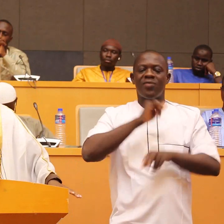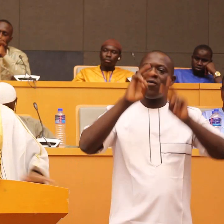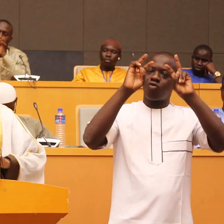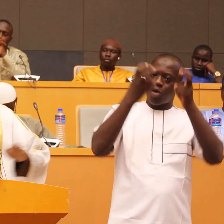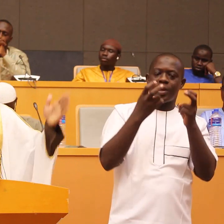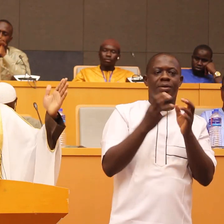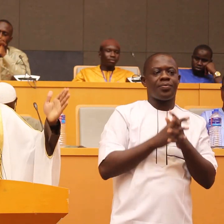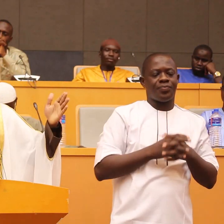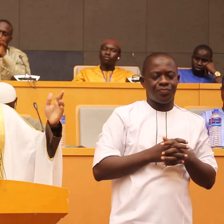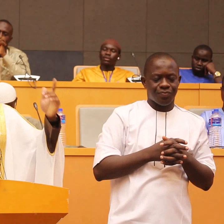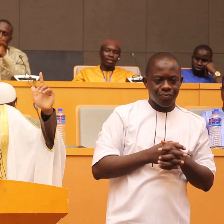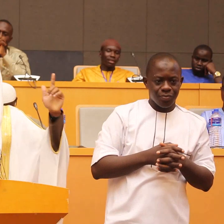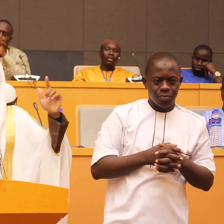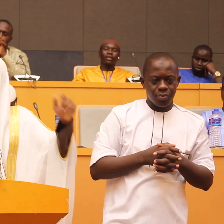this